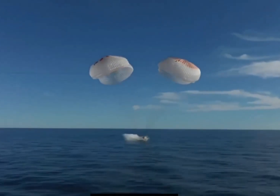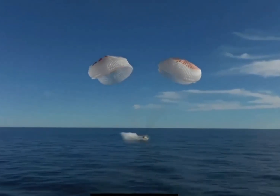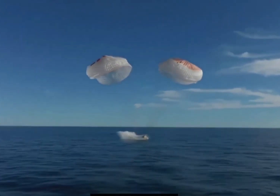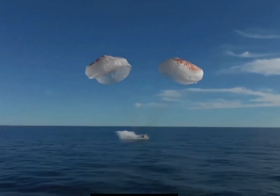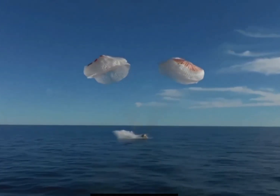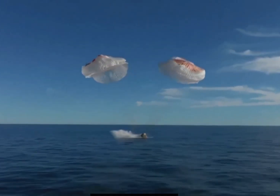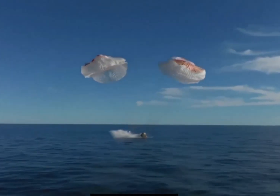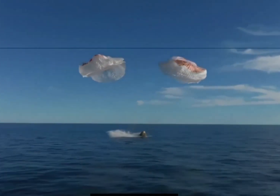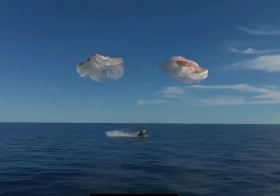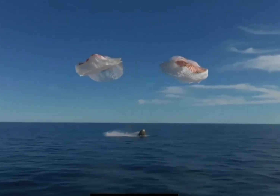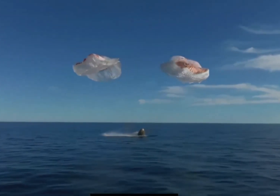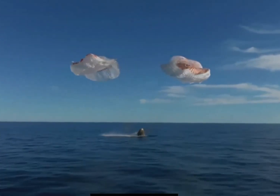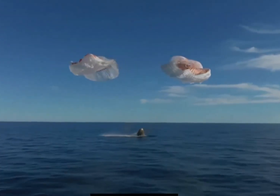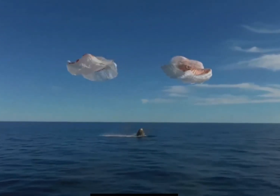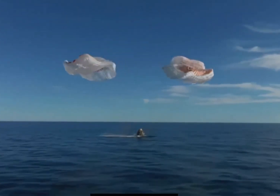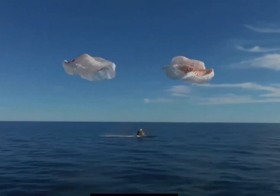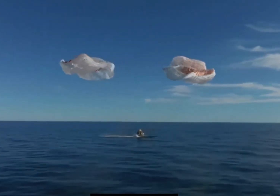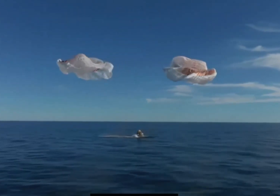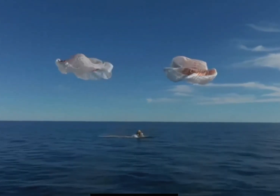And splashdown. Crew nine back on Earth.